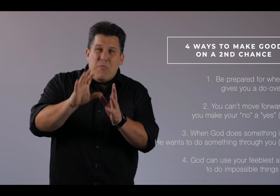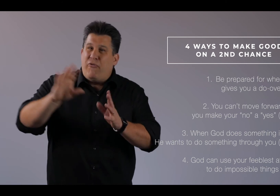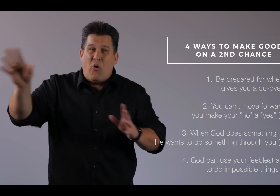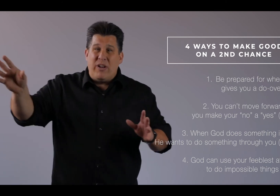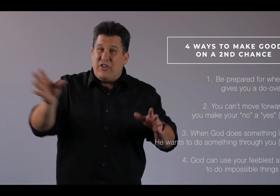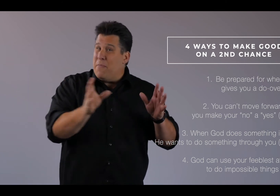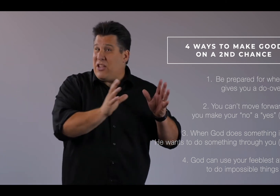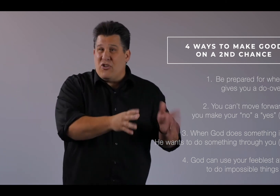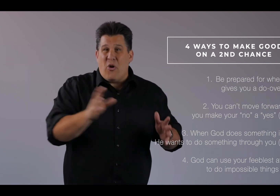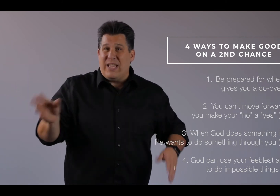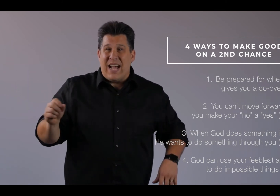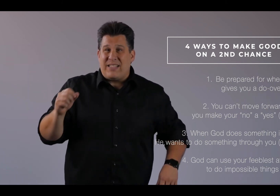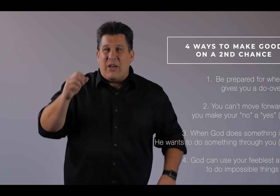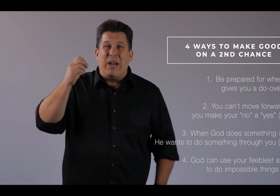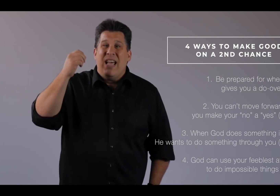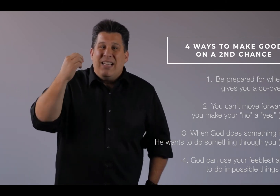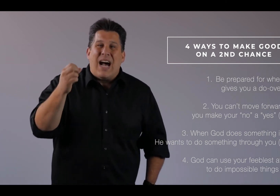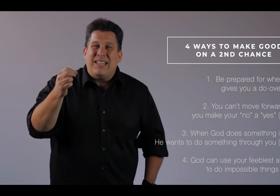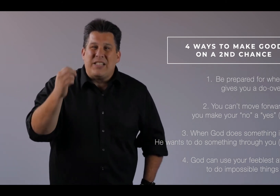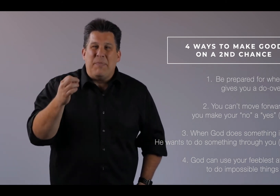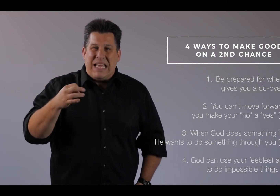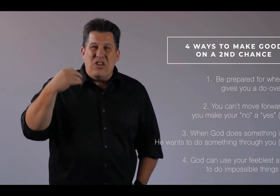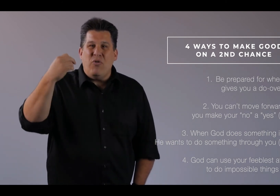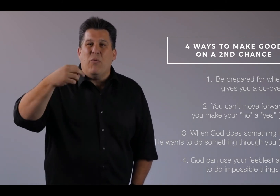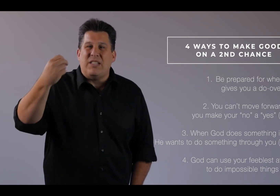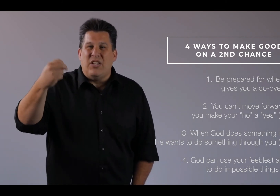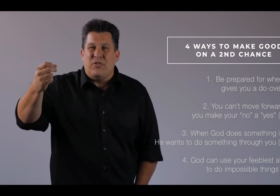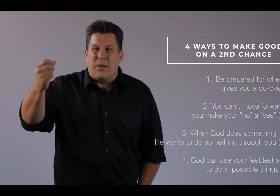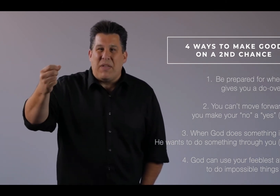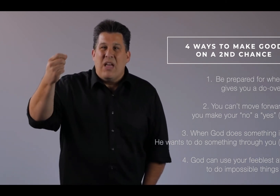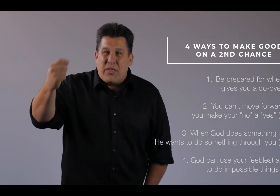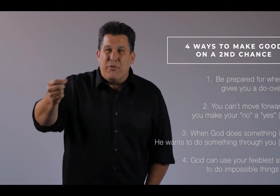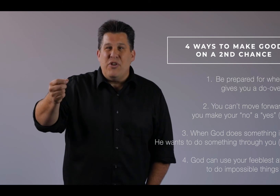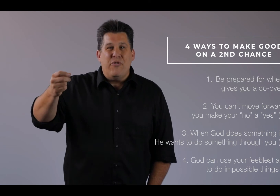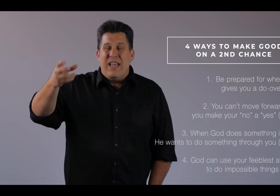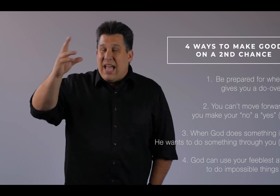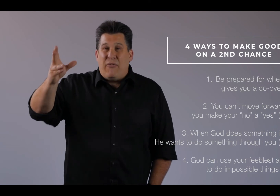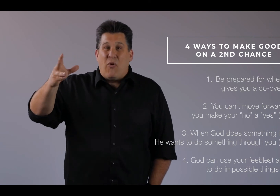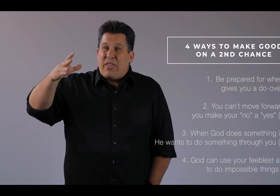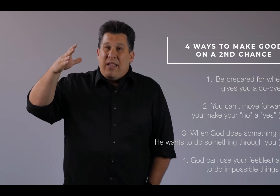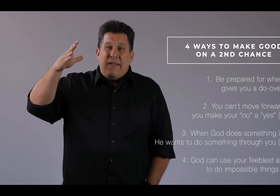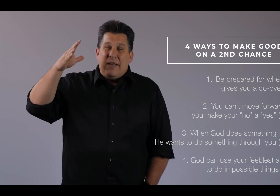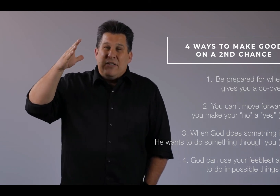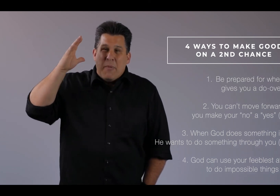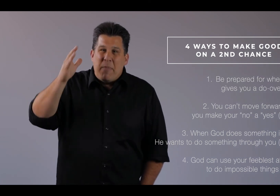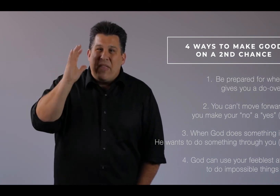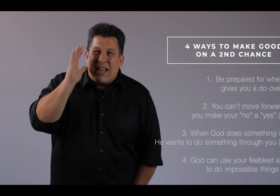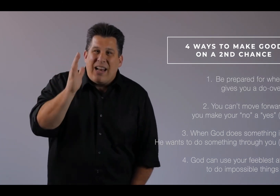move forward until you make your know a yes and that when God does something in you, he wants to do something through you and forth to remember that God